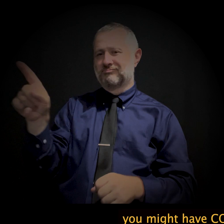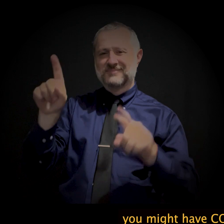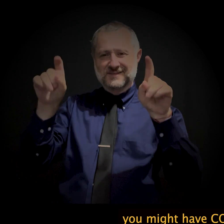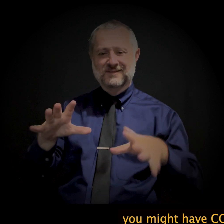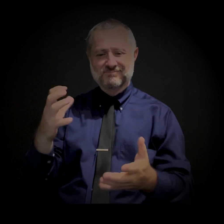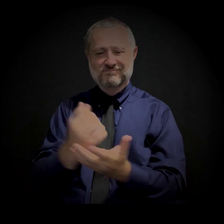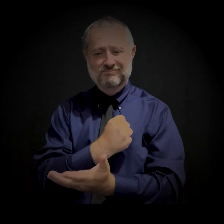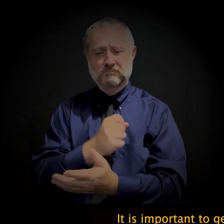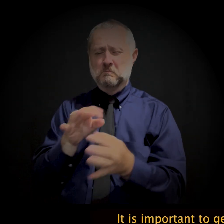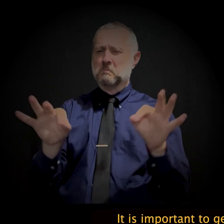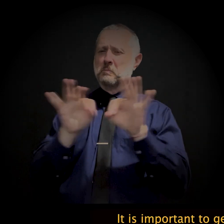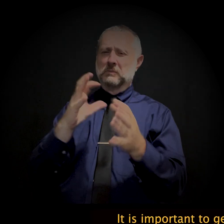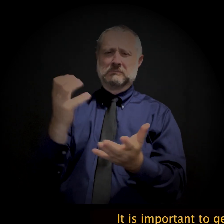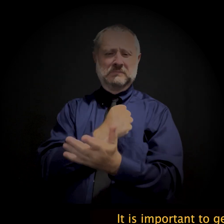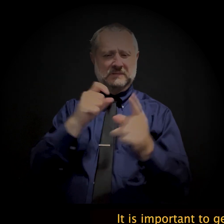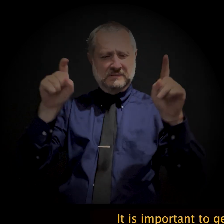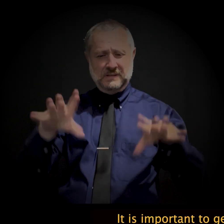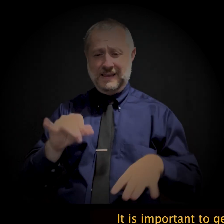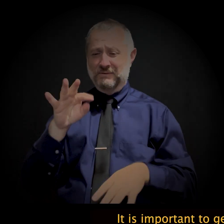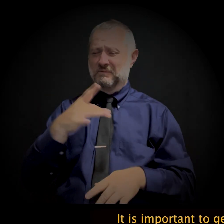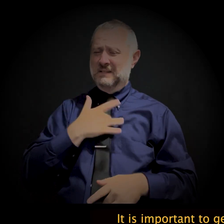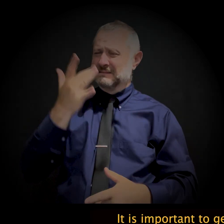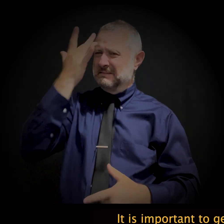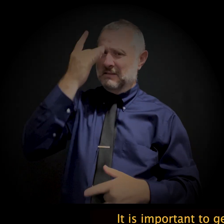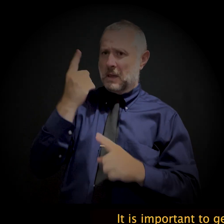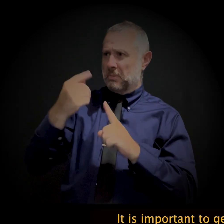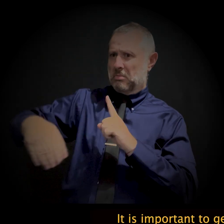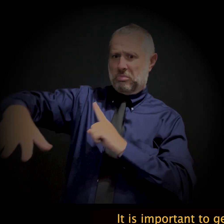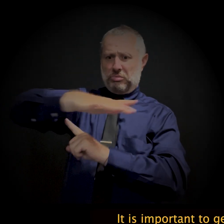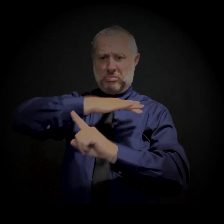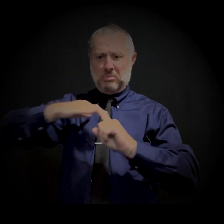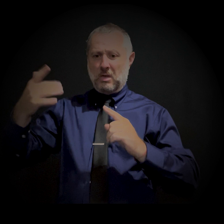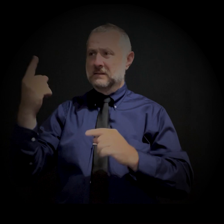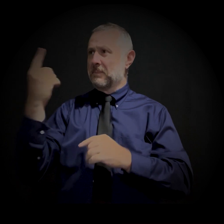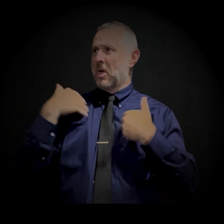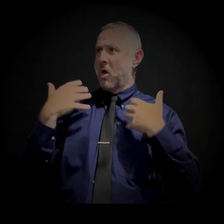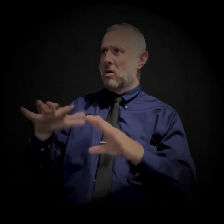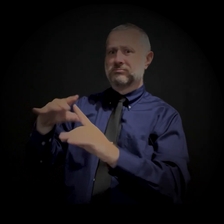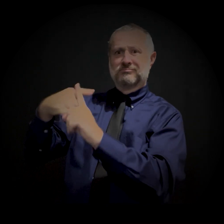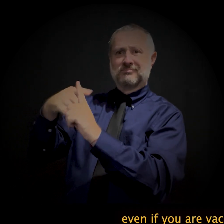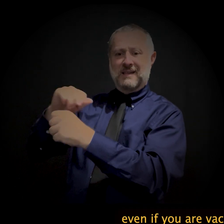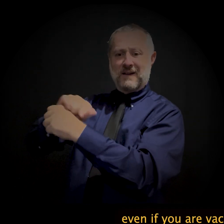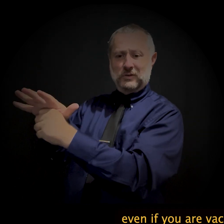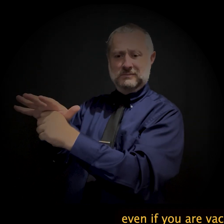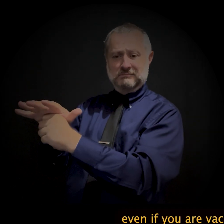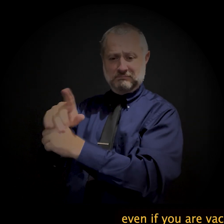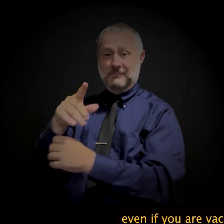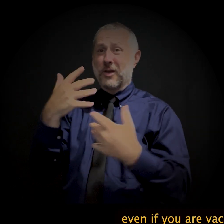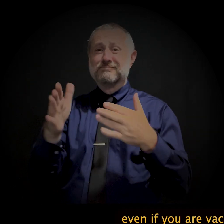tested. It is important to get tested if you feel sick or have been around someone who has COVID, even if you are vaccinated